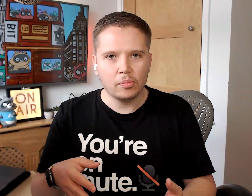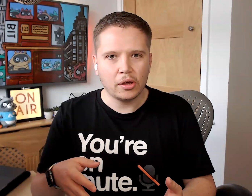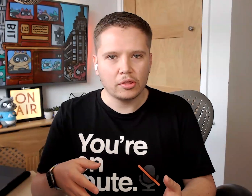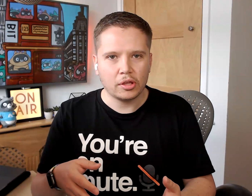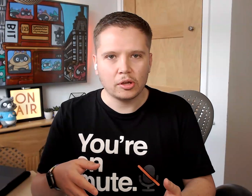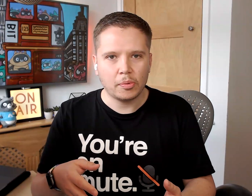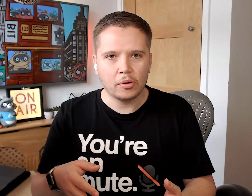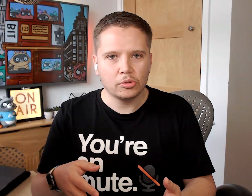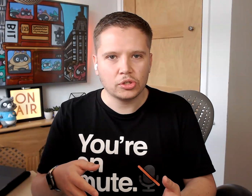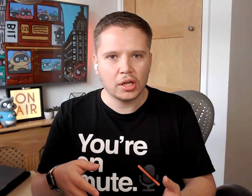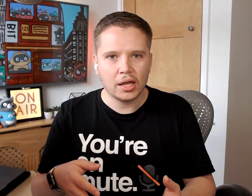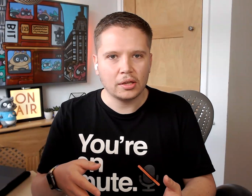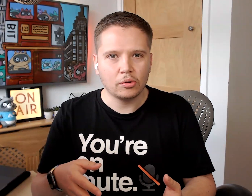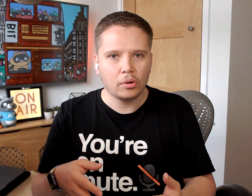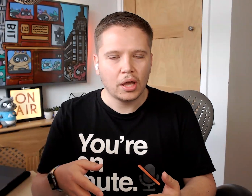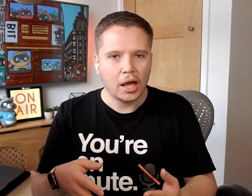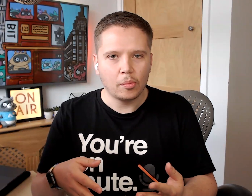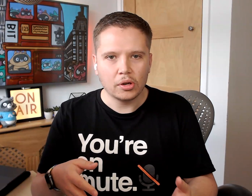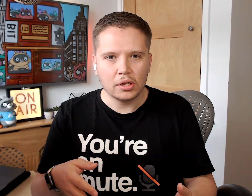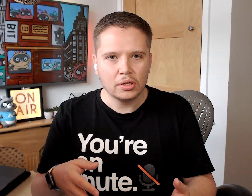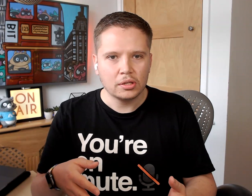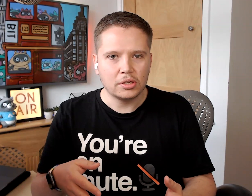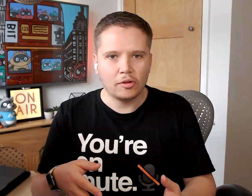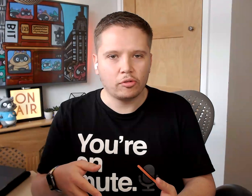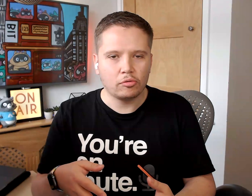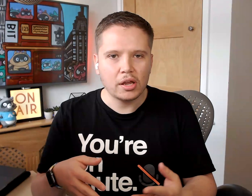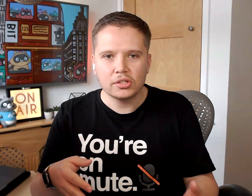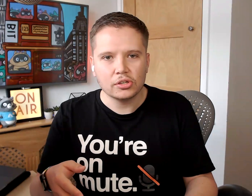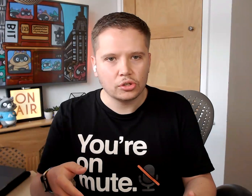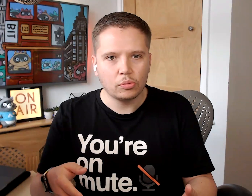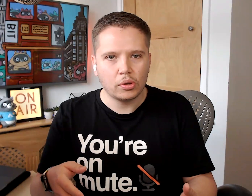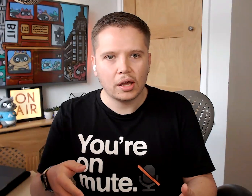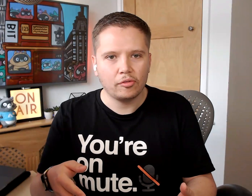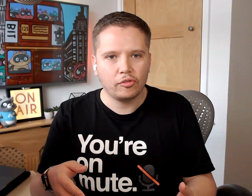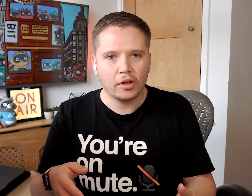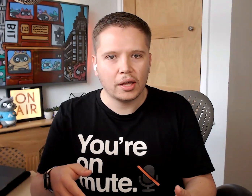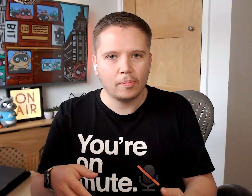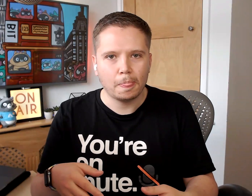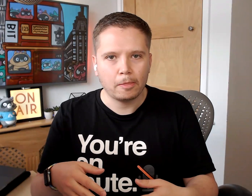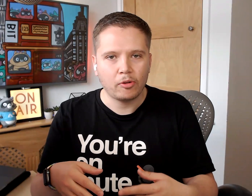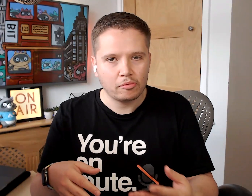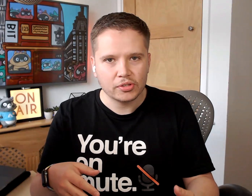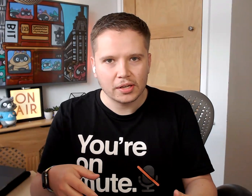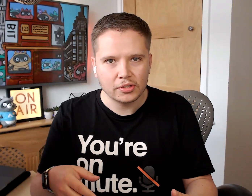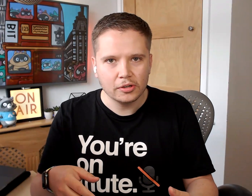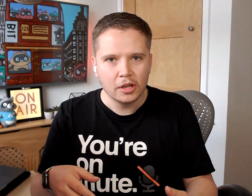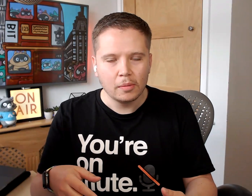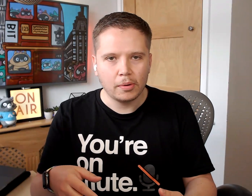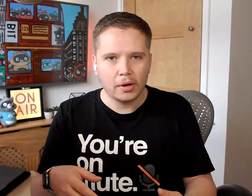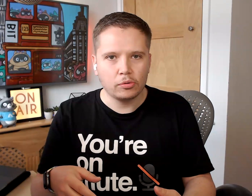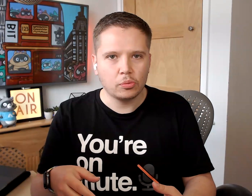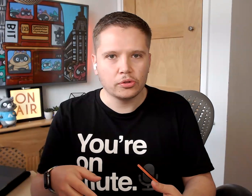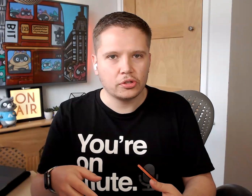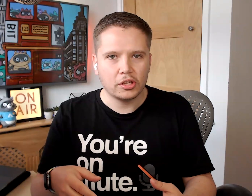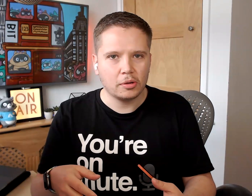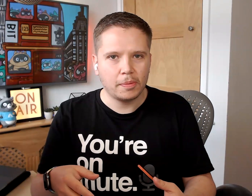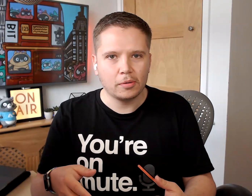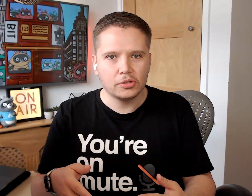might think about, you know, how many different races that we have represented. But I also want to think about